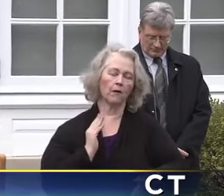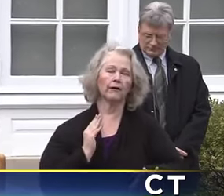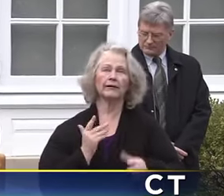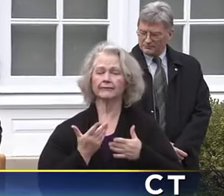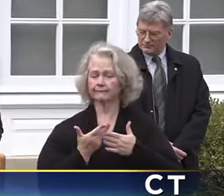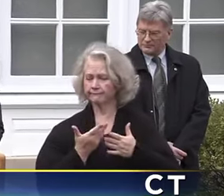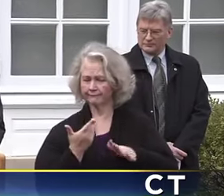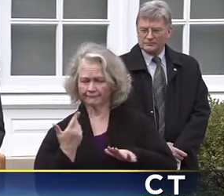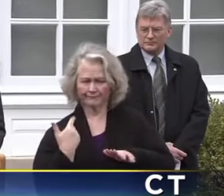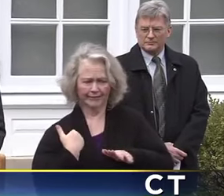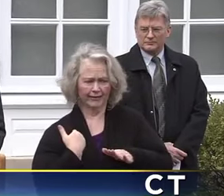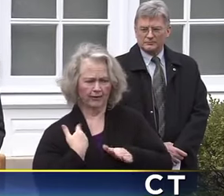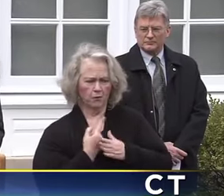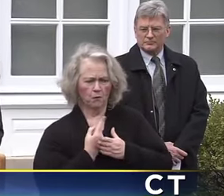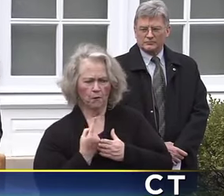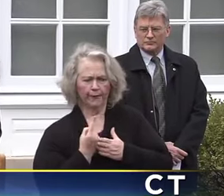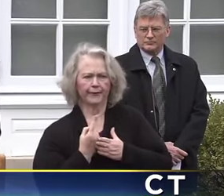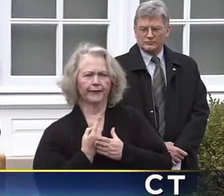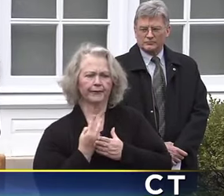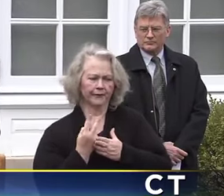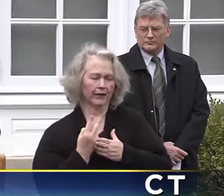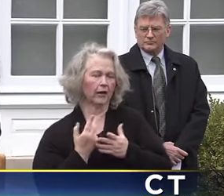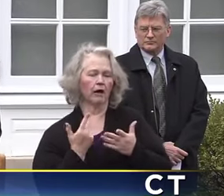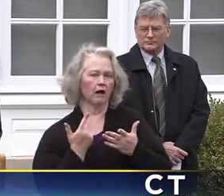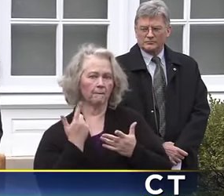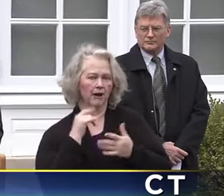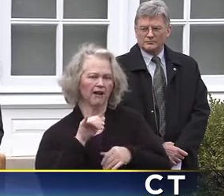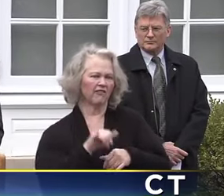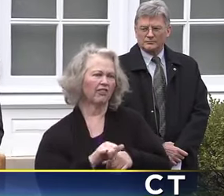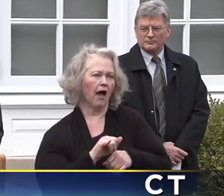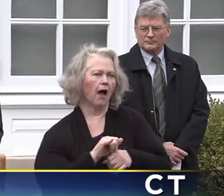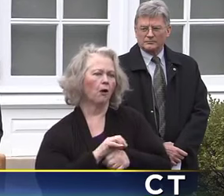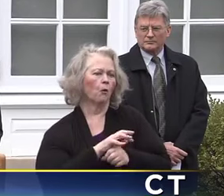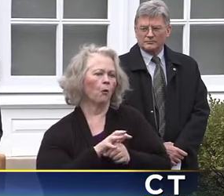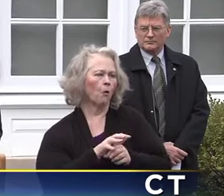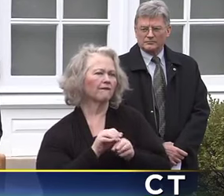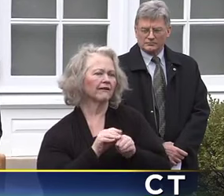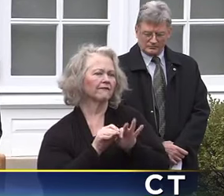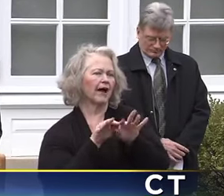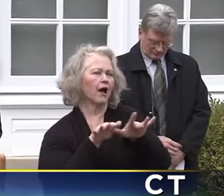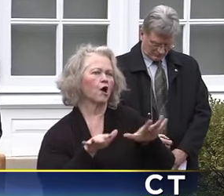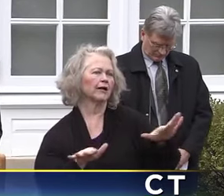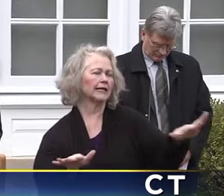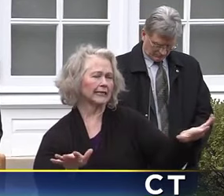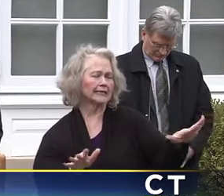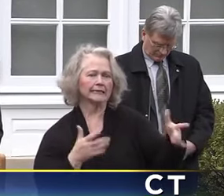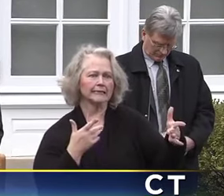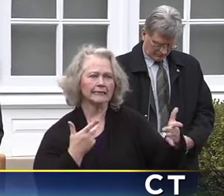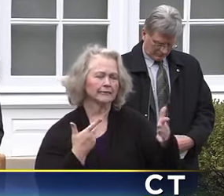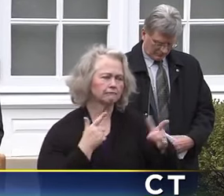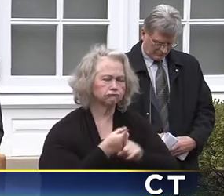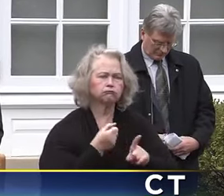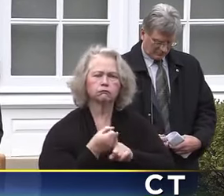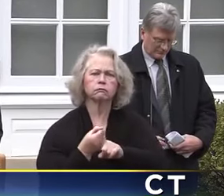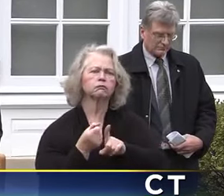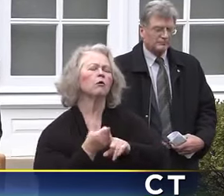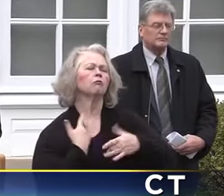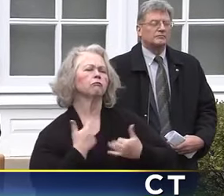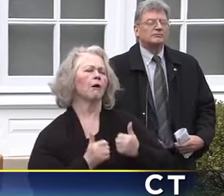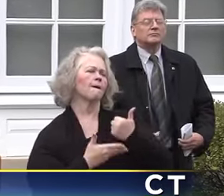week or shortly before that with the COVID virus. So we're very sensitive to that and we want to make sure we're addressing it very quickly and urgently.